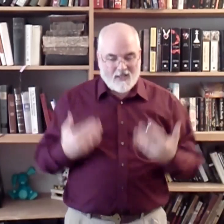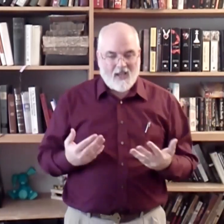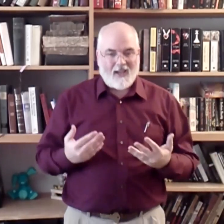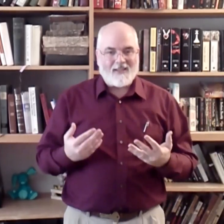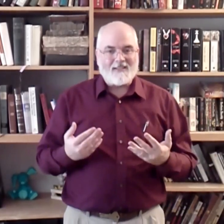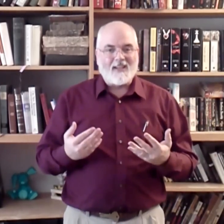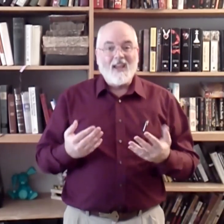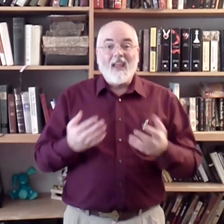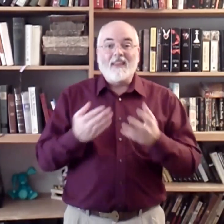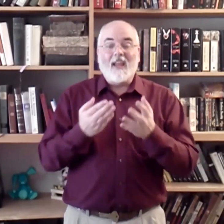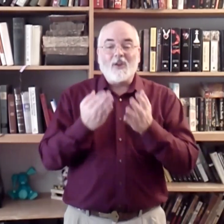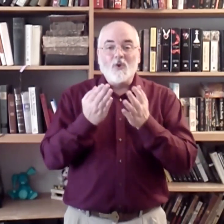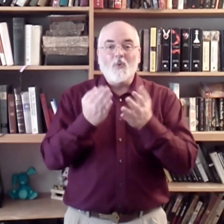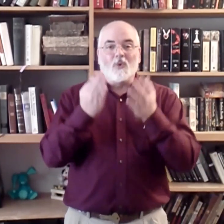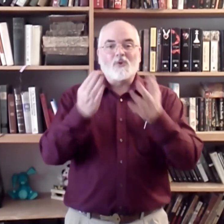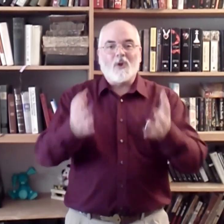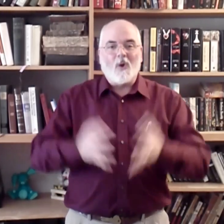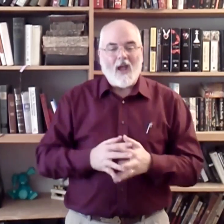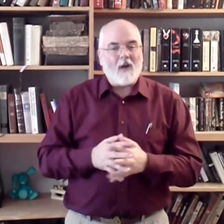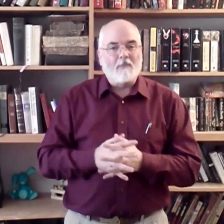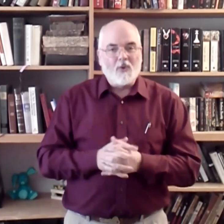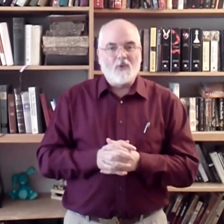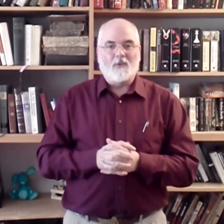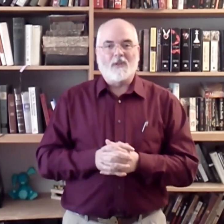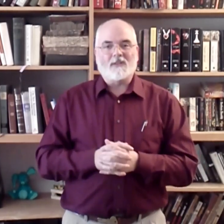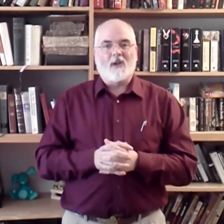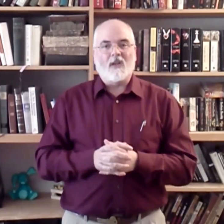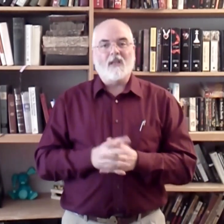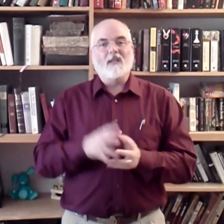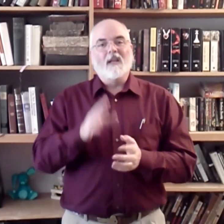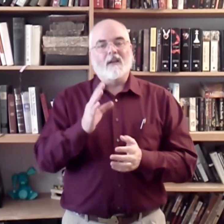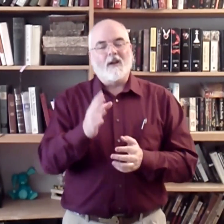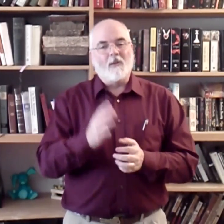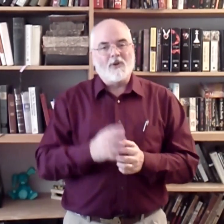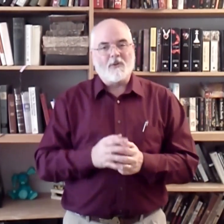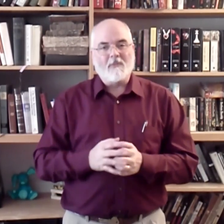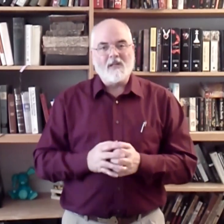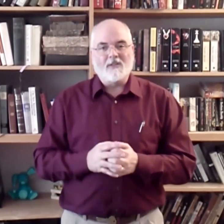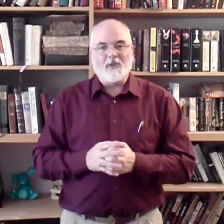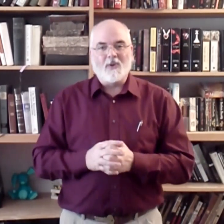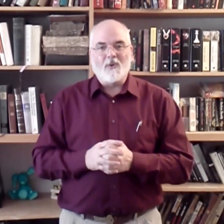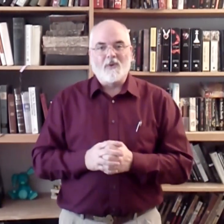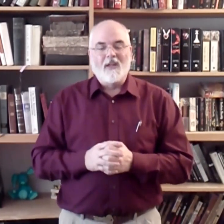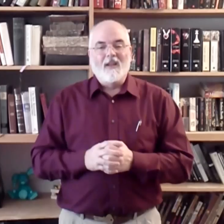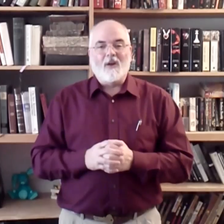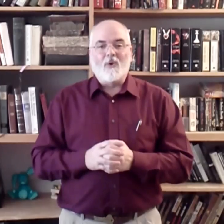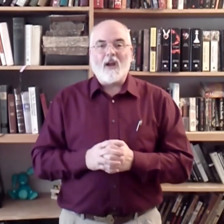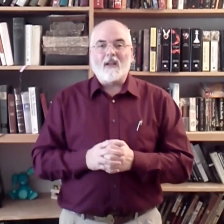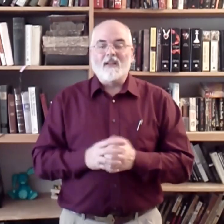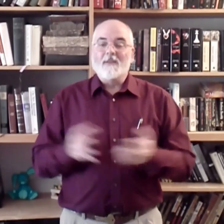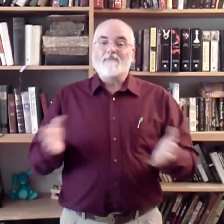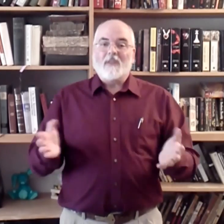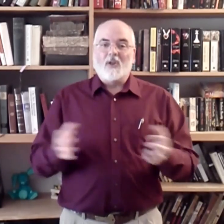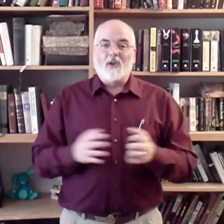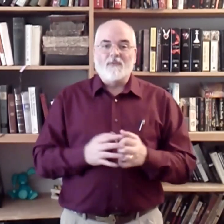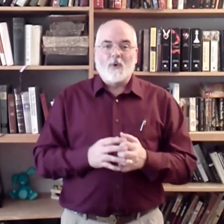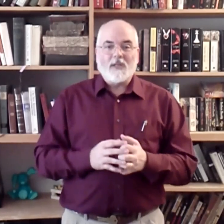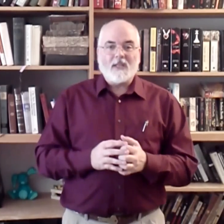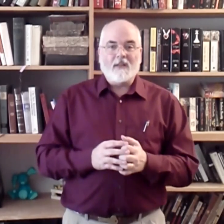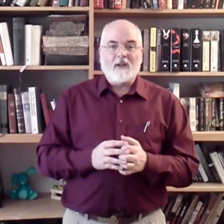signs, That you will show how beautiful this song is, And how much it means to you. Alright. Looking forward to seeing